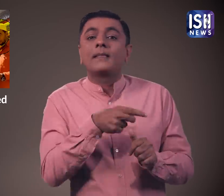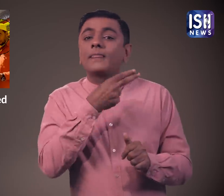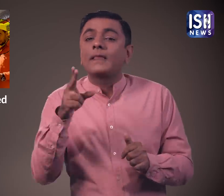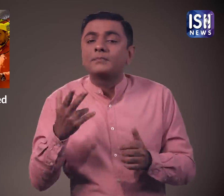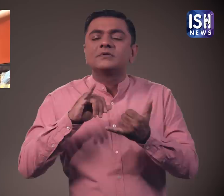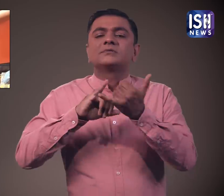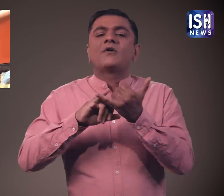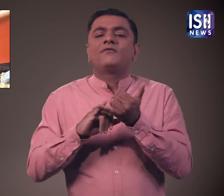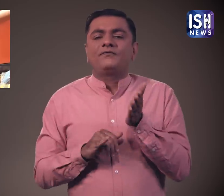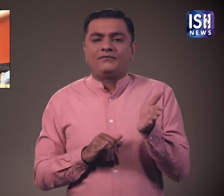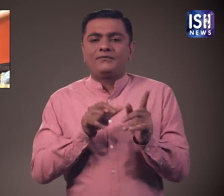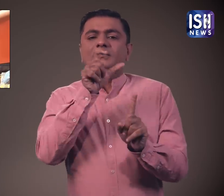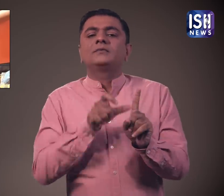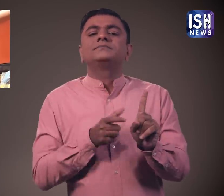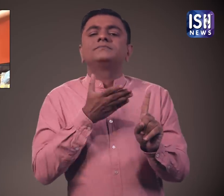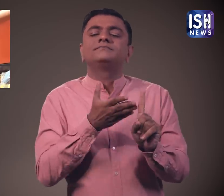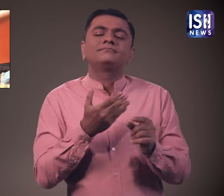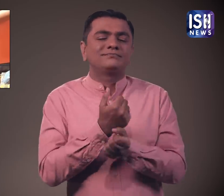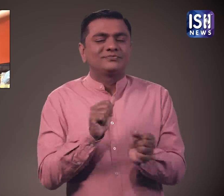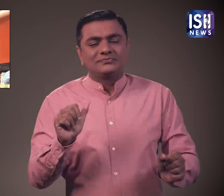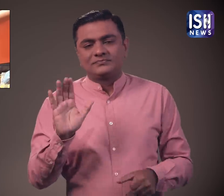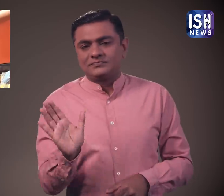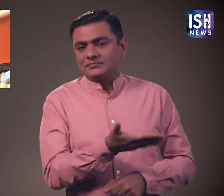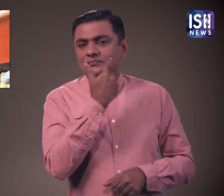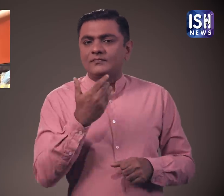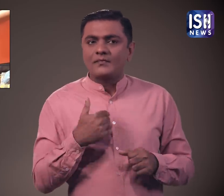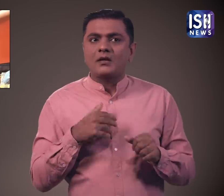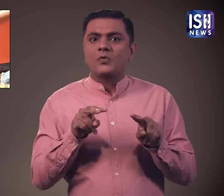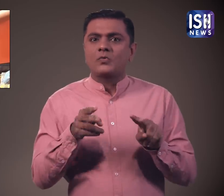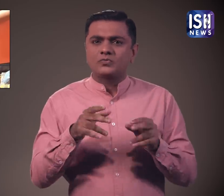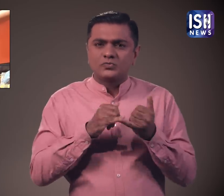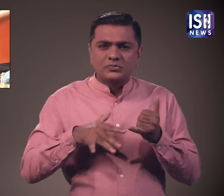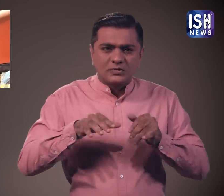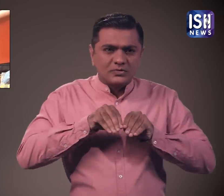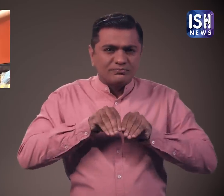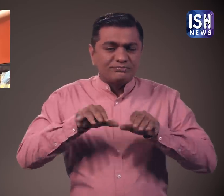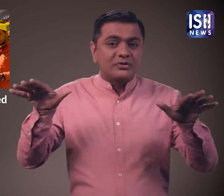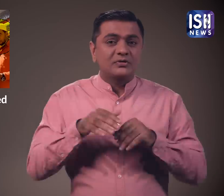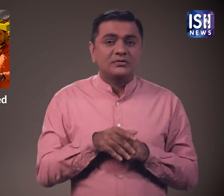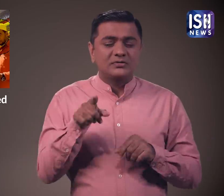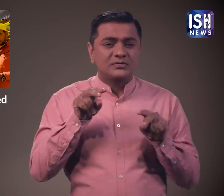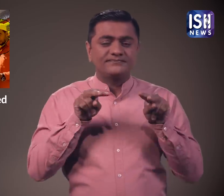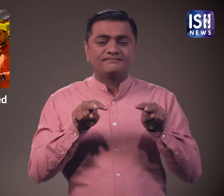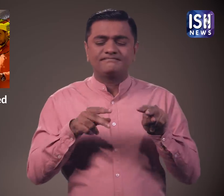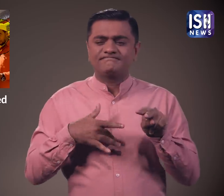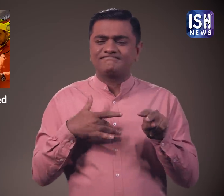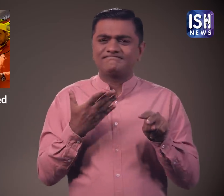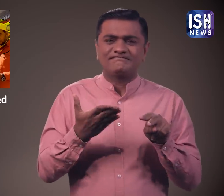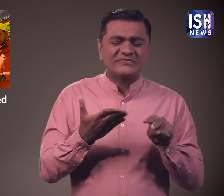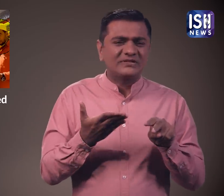The man's name was Sharif and he was later released. I was shocked to see the viral video. This is not the first time that foreign